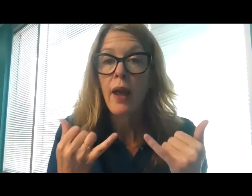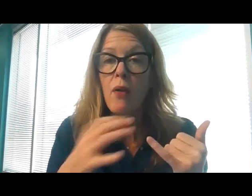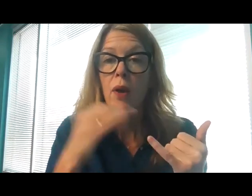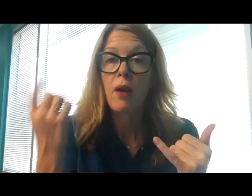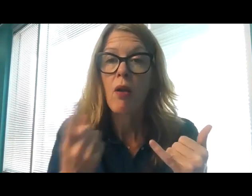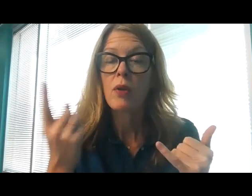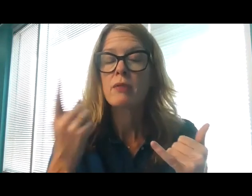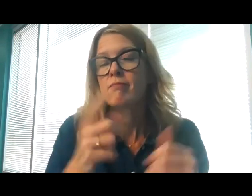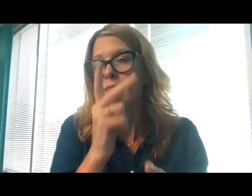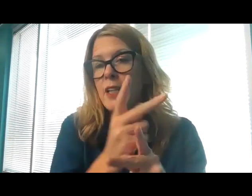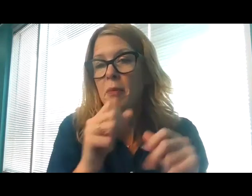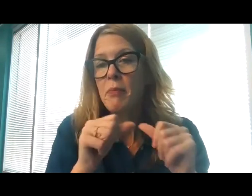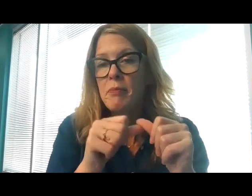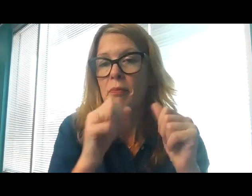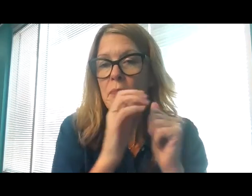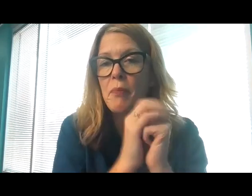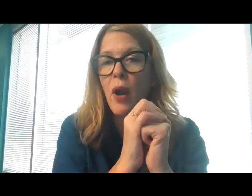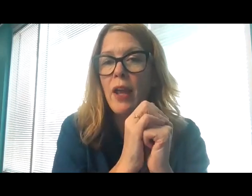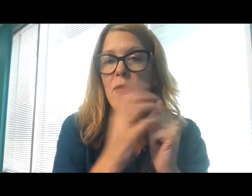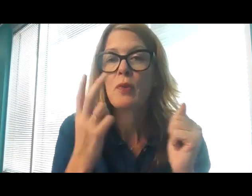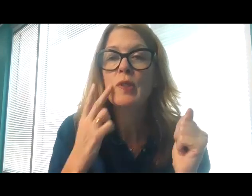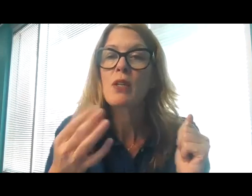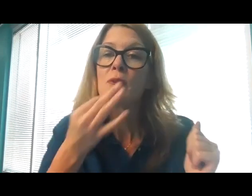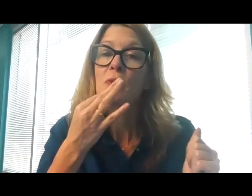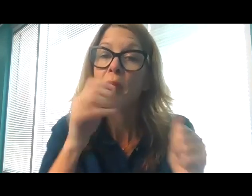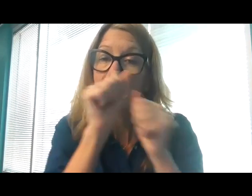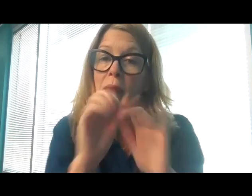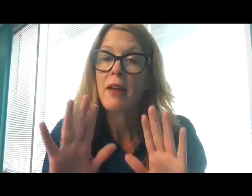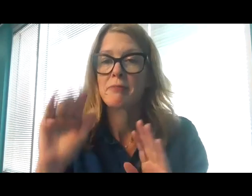praying, and we'll see you all soon. Be blessed. Bye-bye.